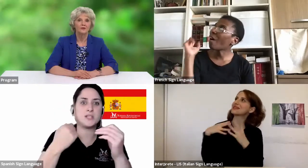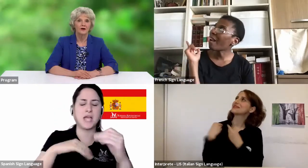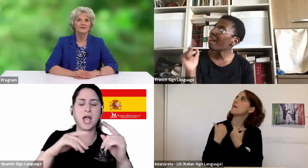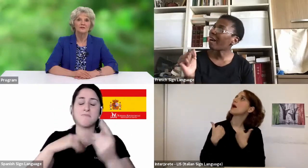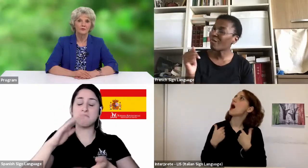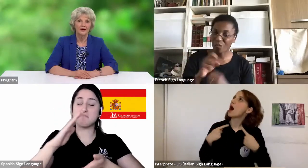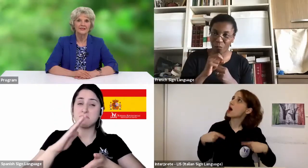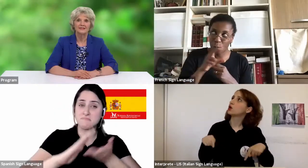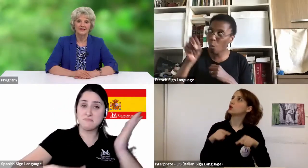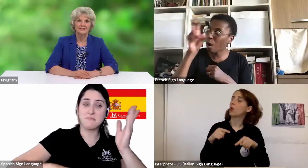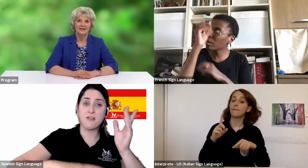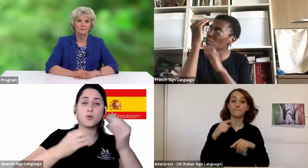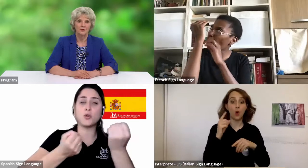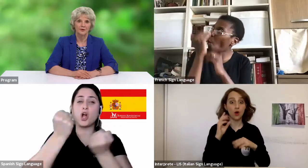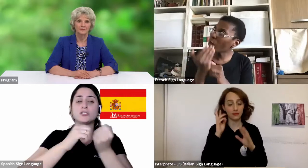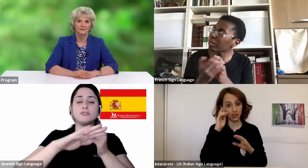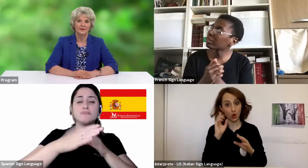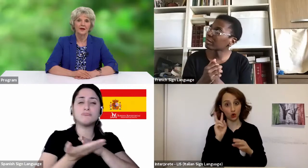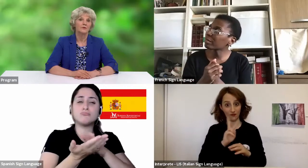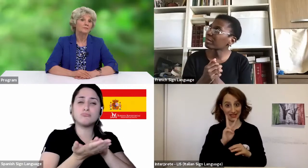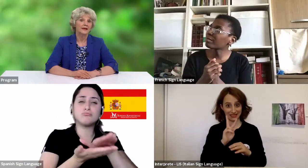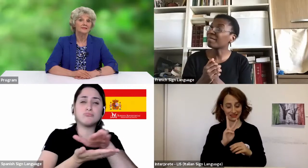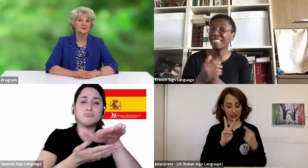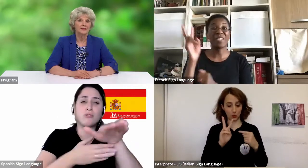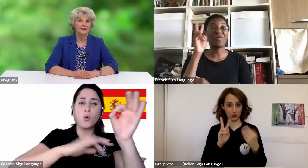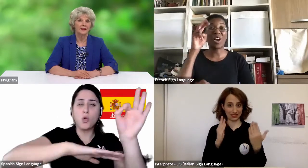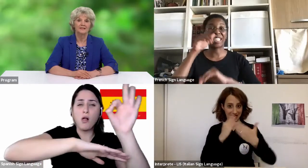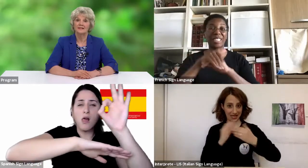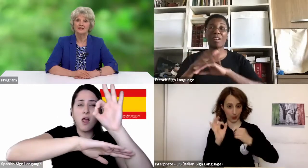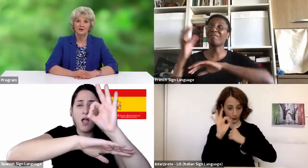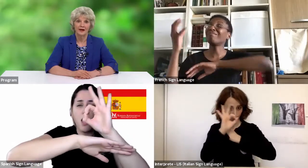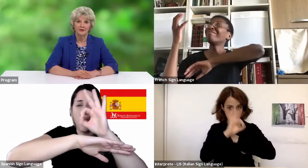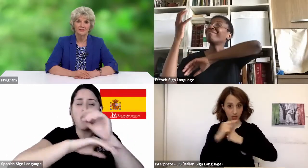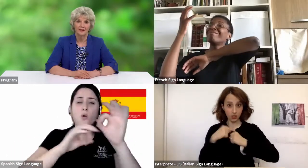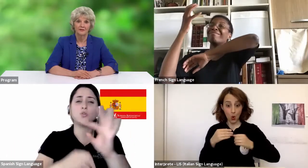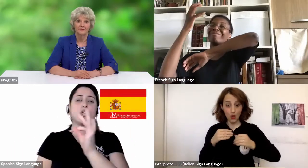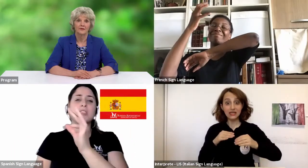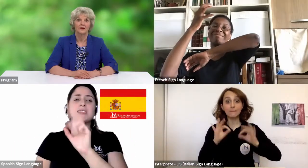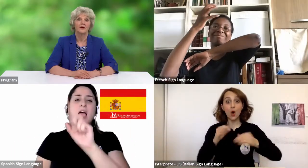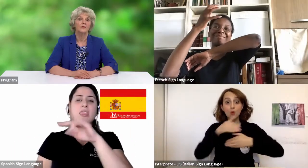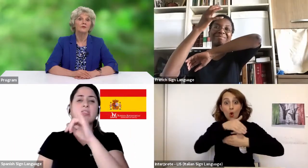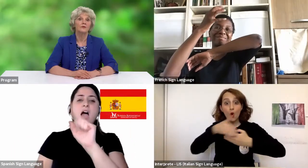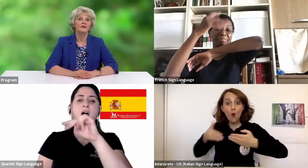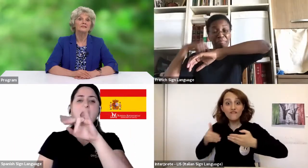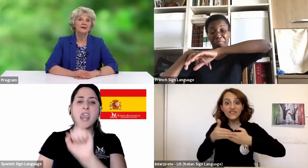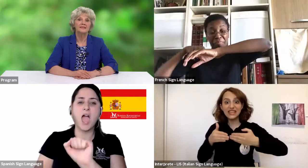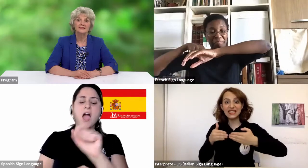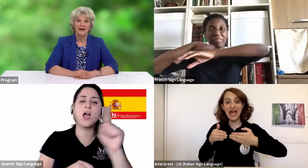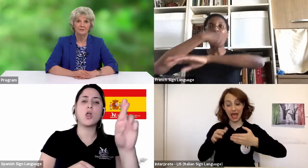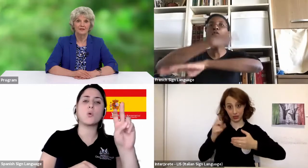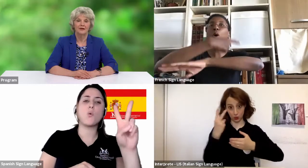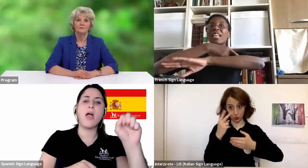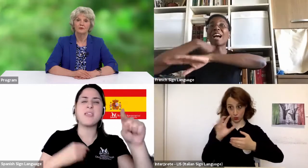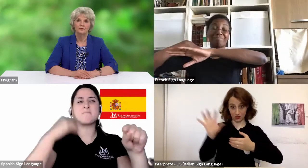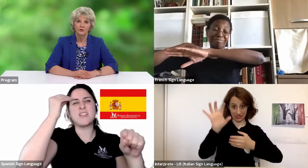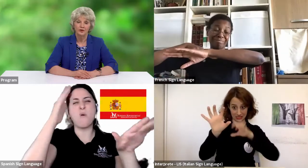we crossed the Rwanda-Tanzania border. We planned to spend the night in a nearby hotel where we would spend the